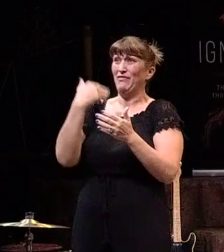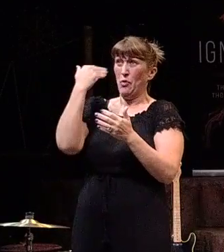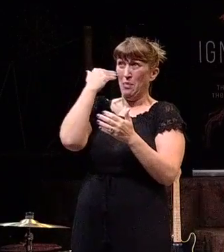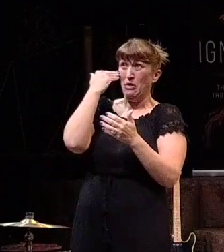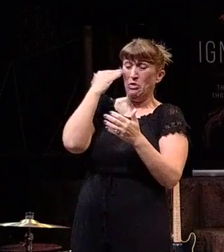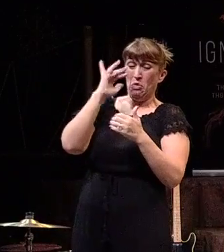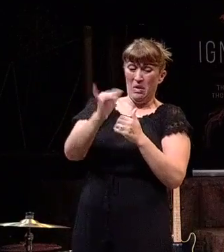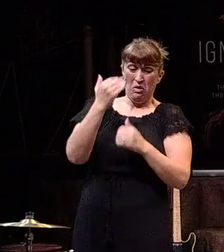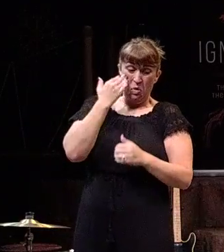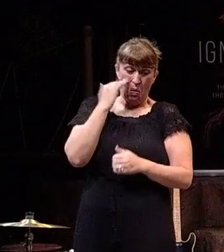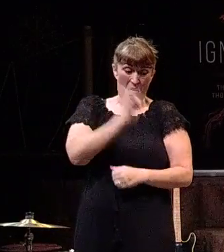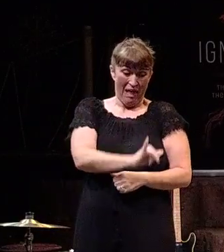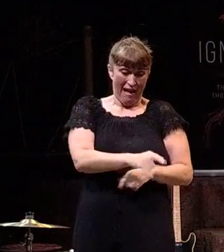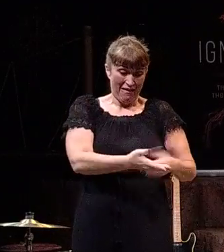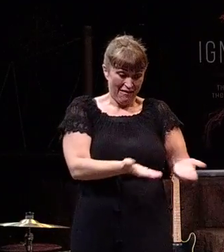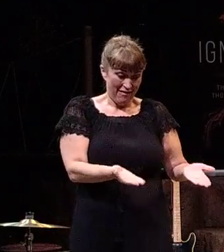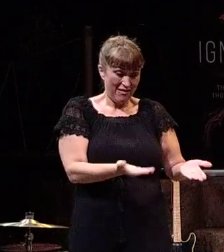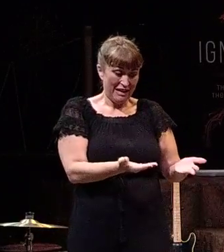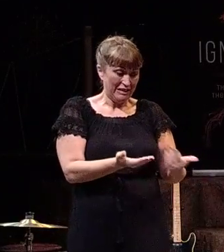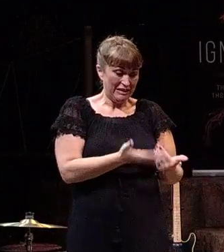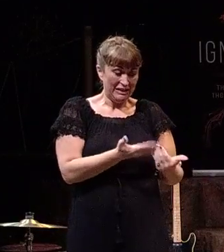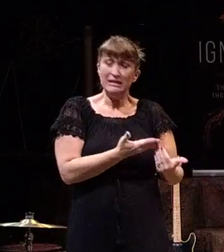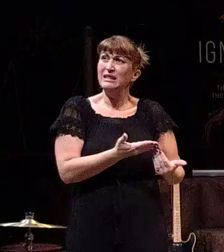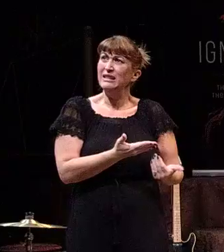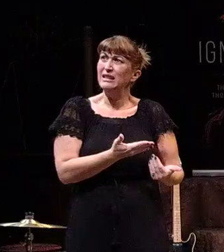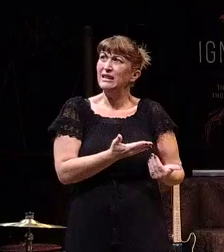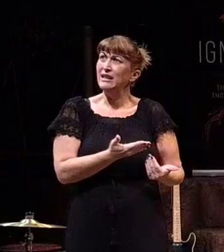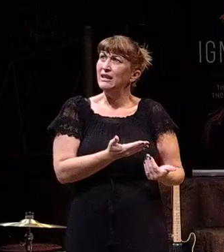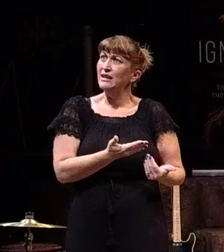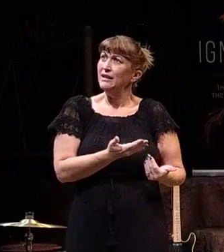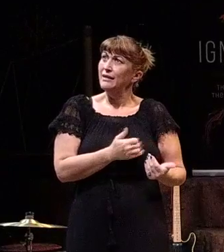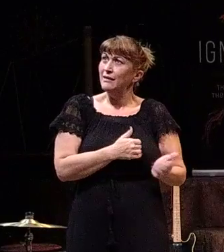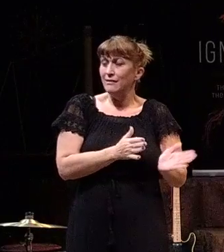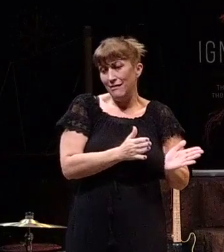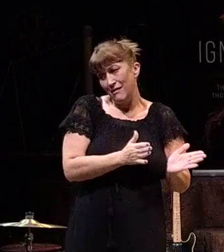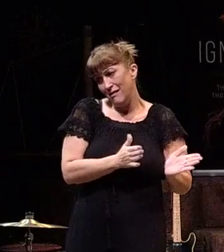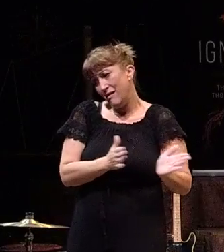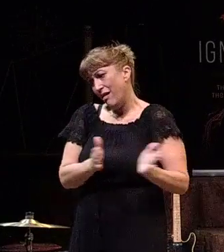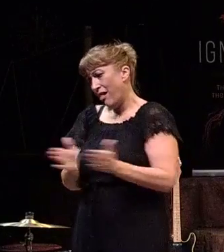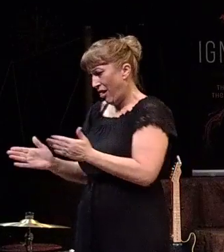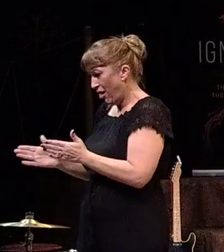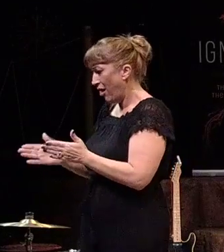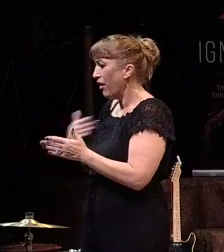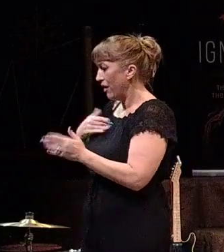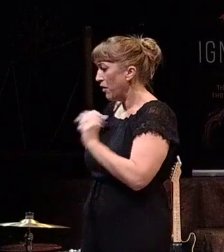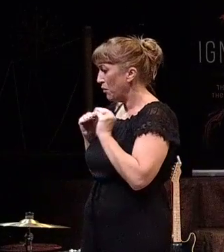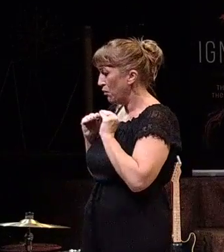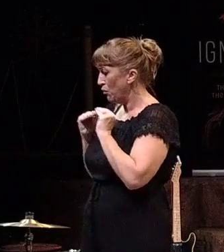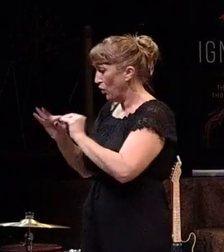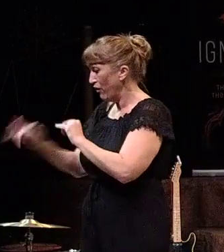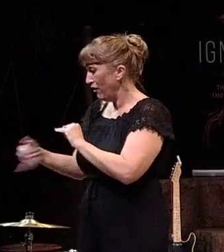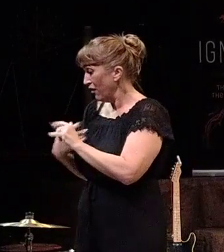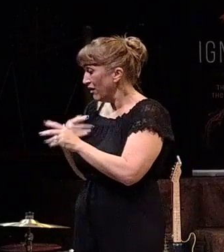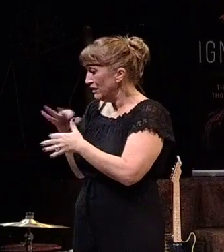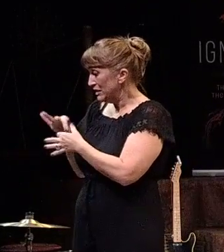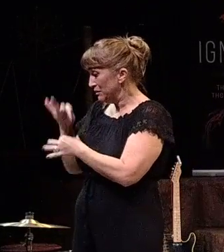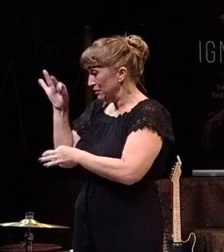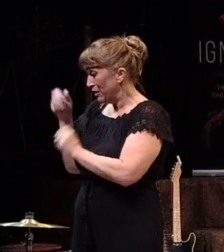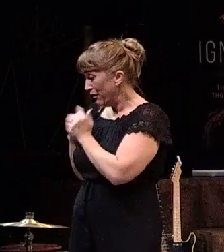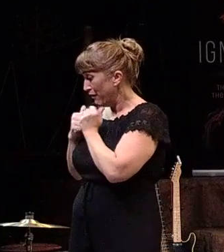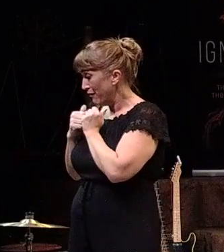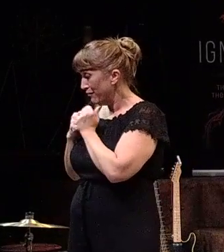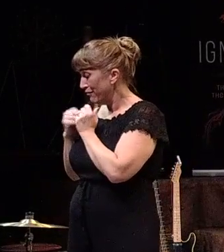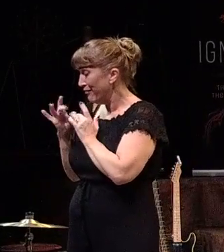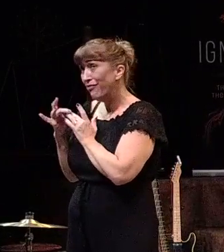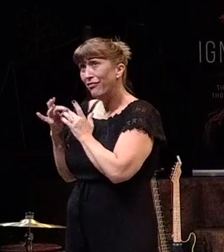before. And when we step out and we try to live by the Spirit, it becomes uncomfortable. It